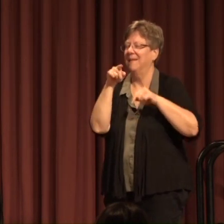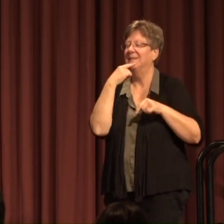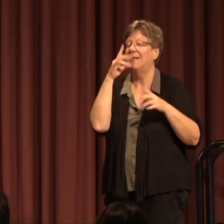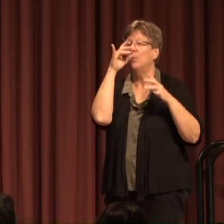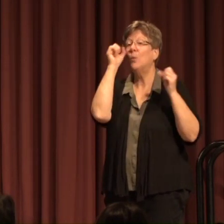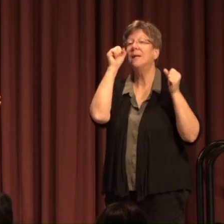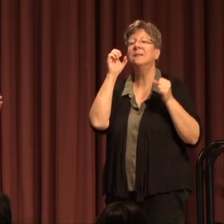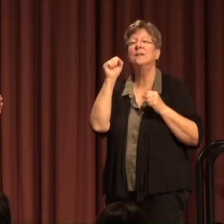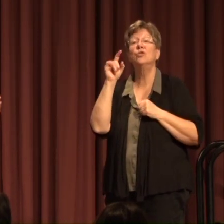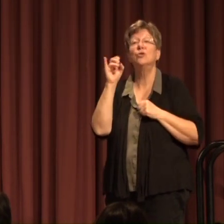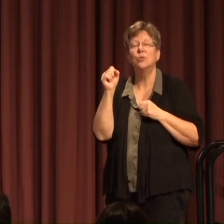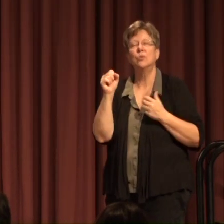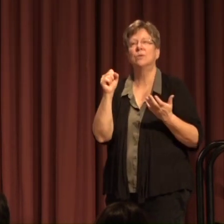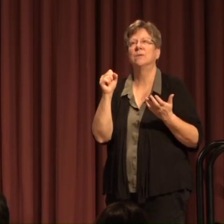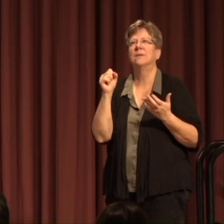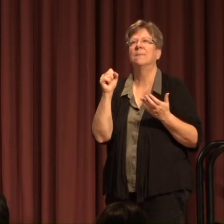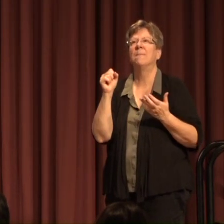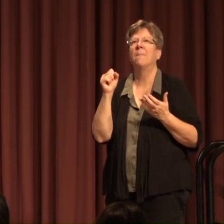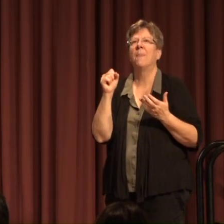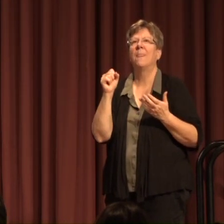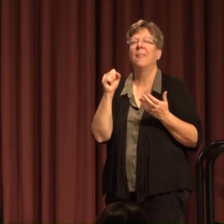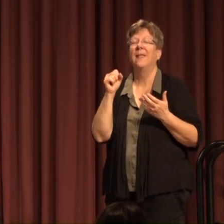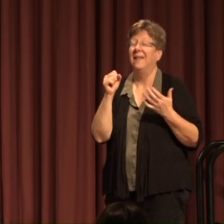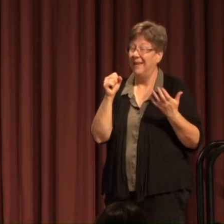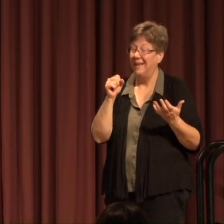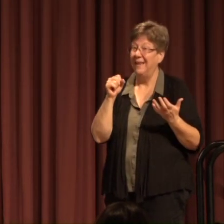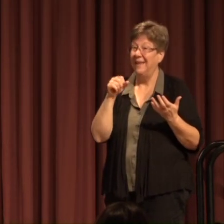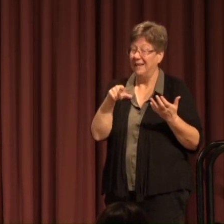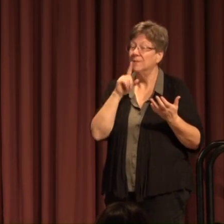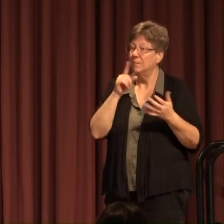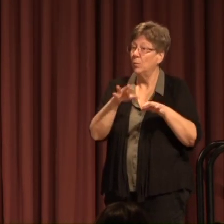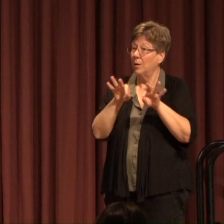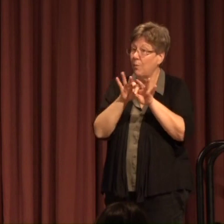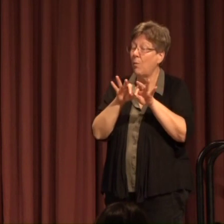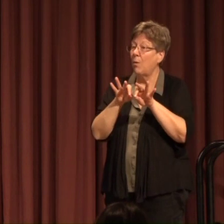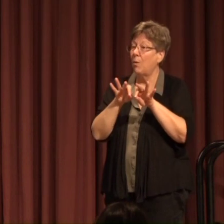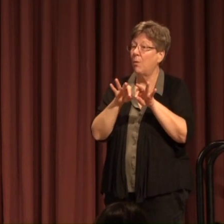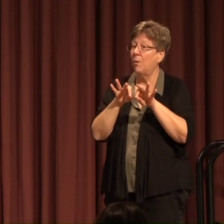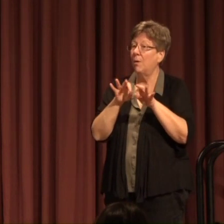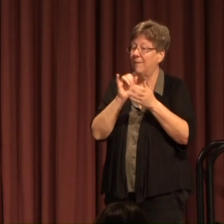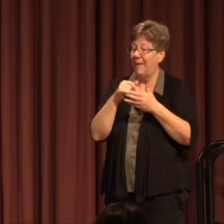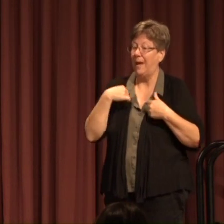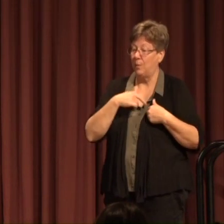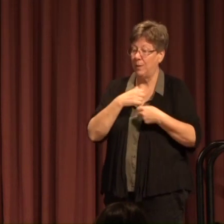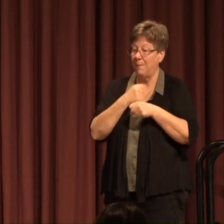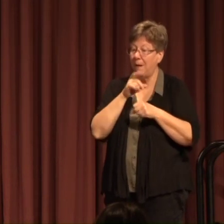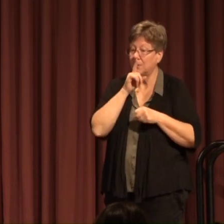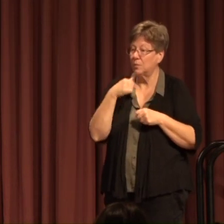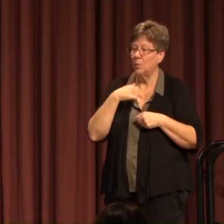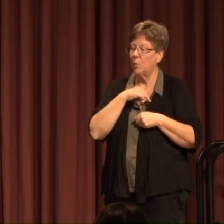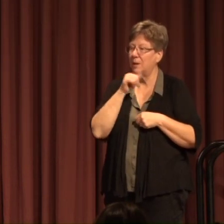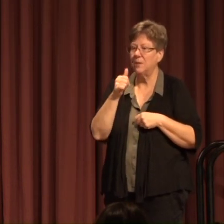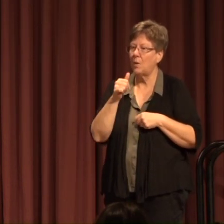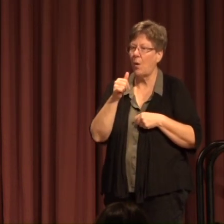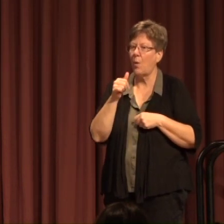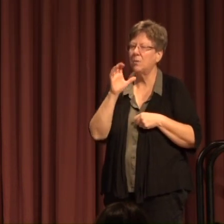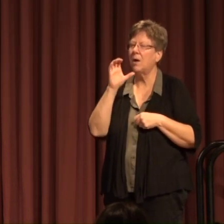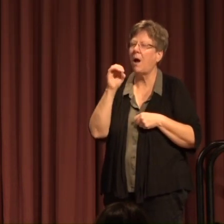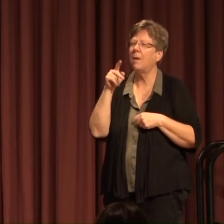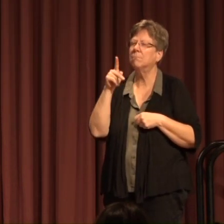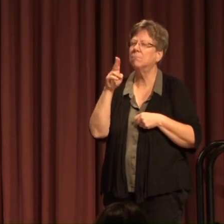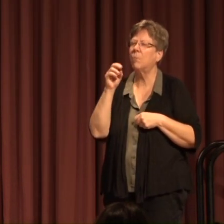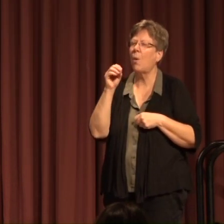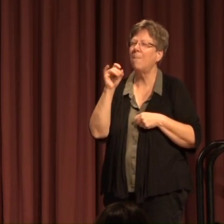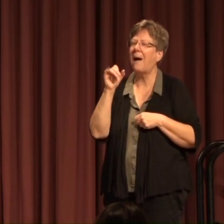President Stearns Isn't it really important That we make sure We don't compromise our quality